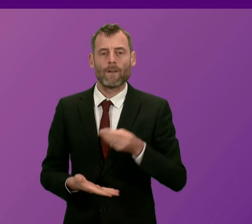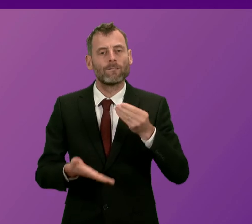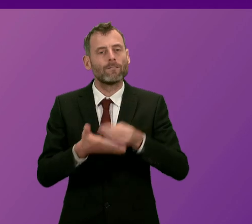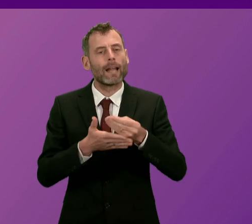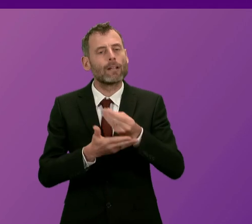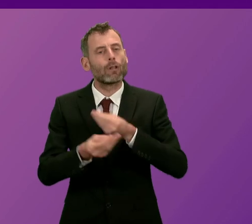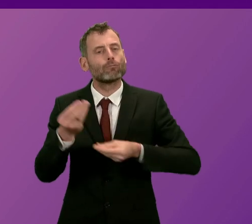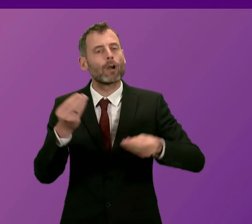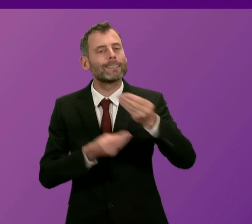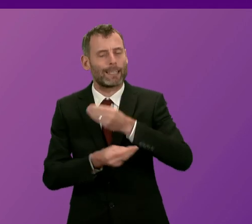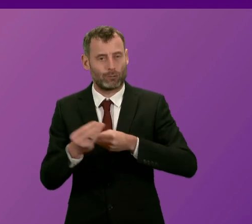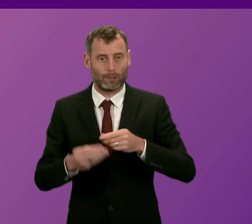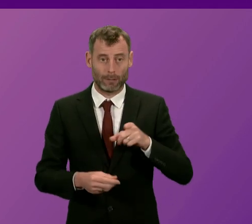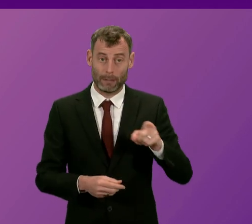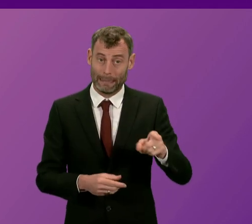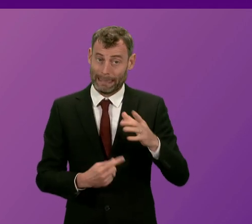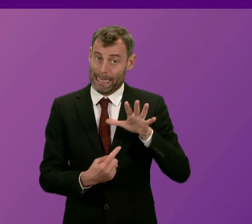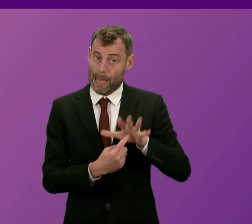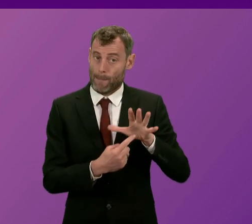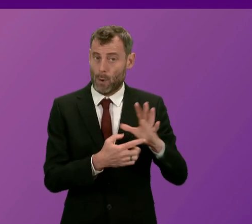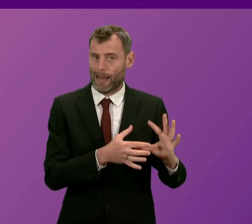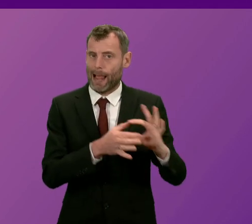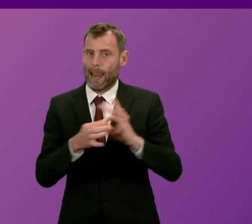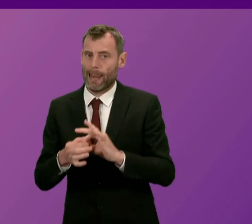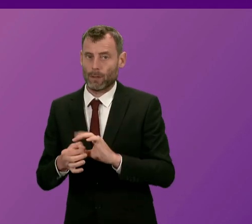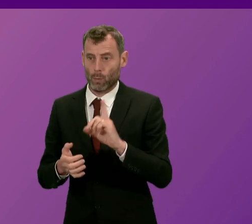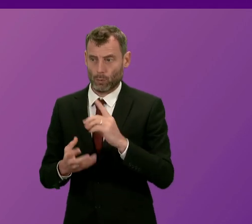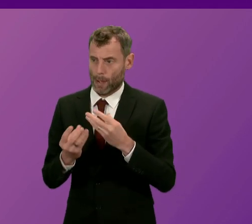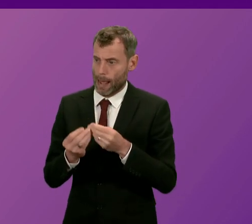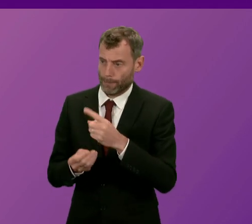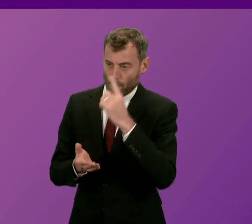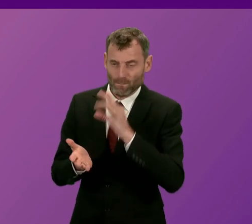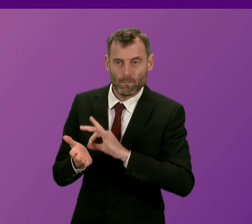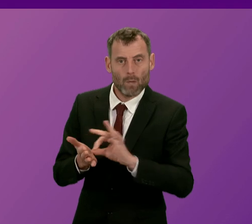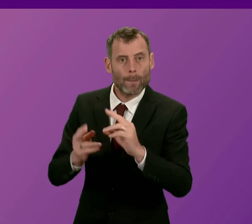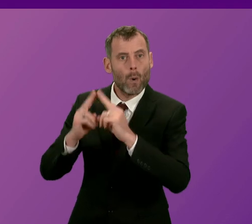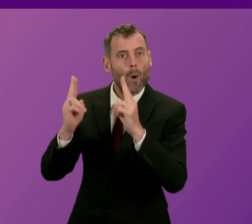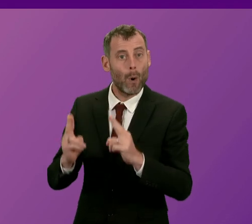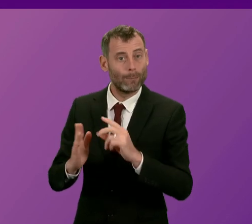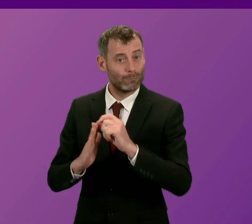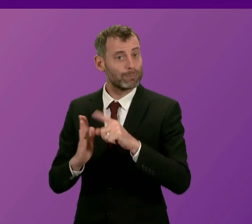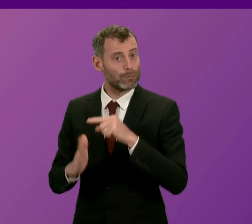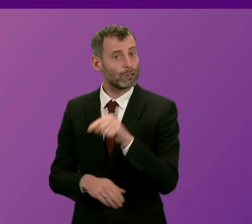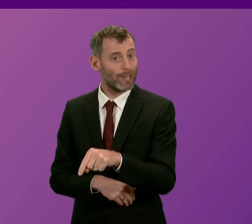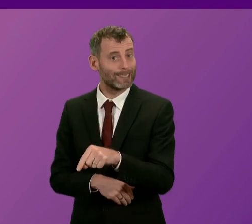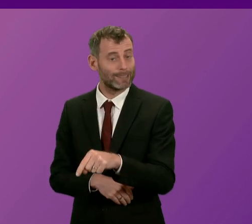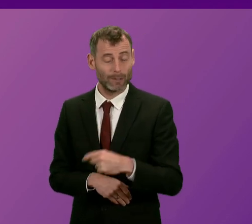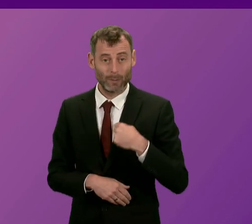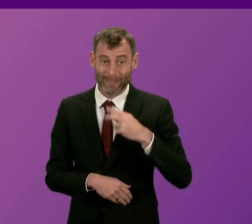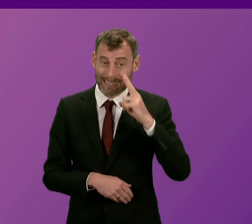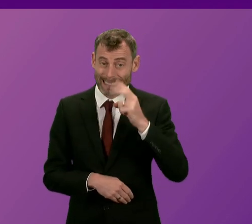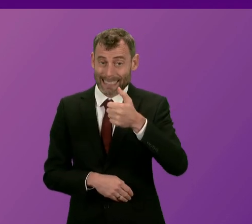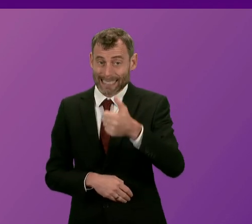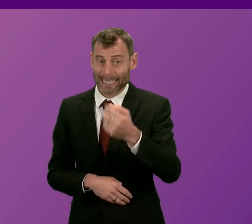is very important for the Affordable Housing Supply Programme Budget because we experienced a 62% cut to